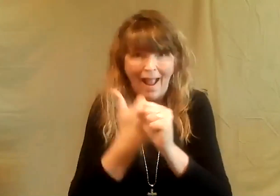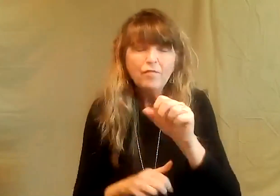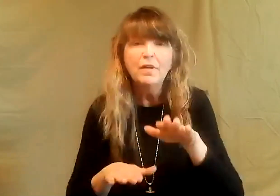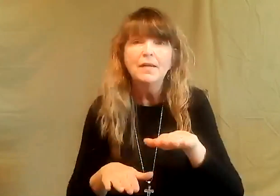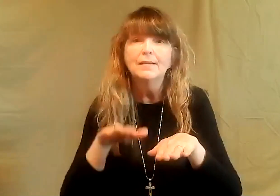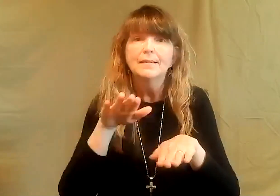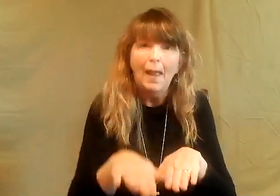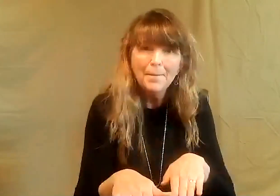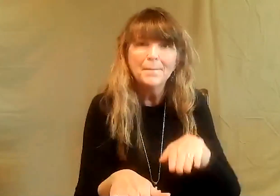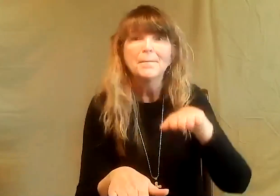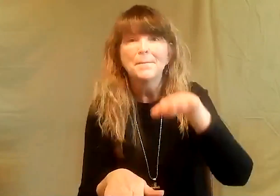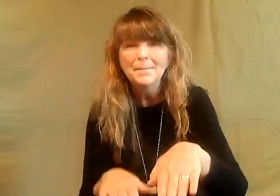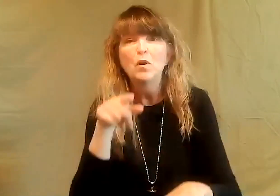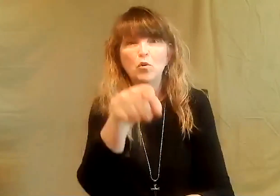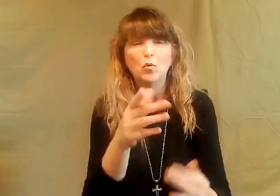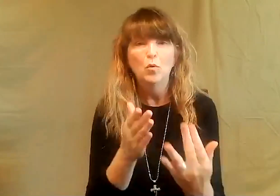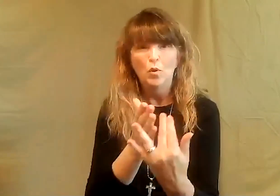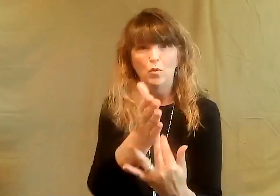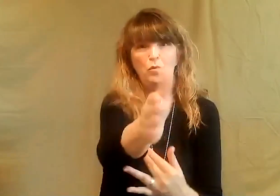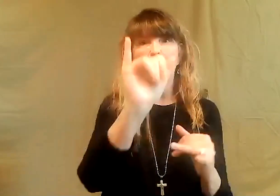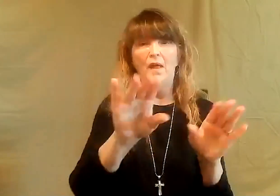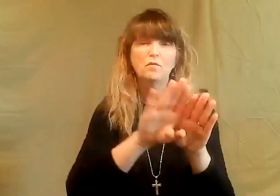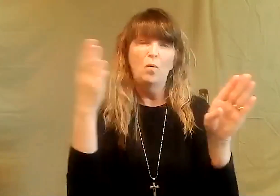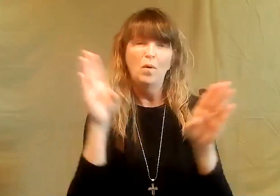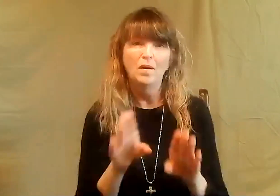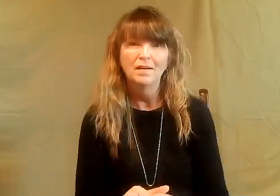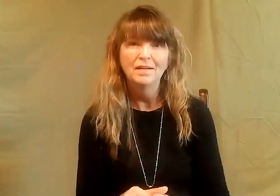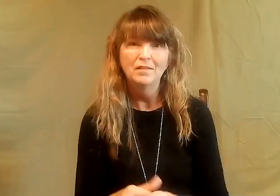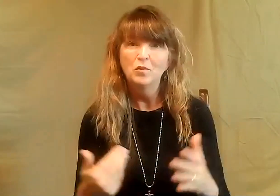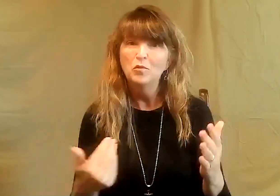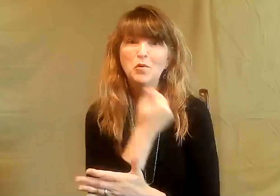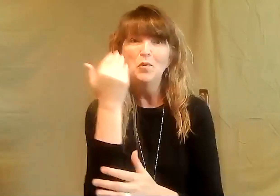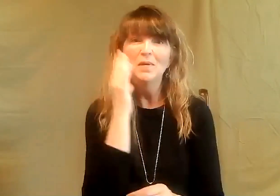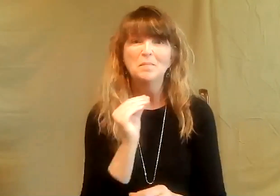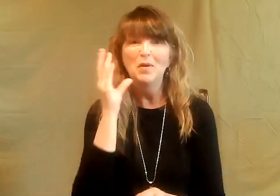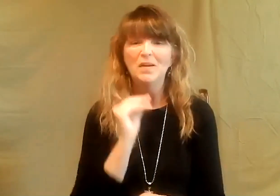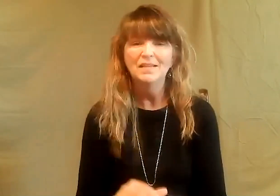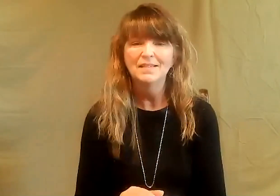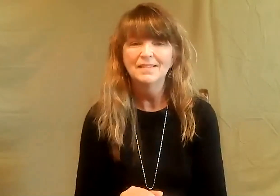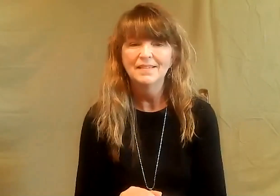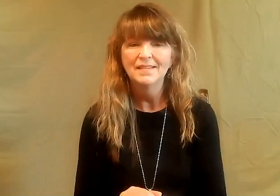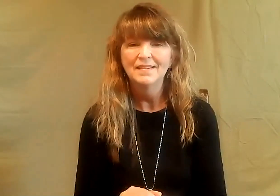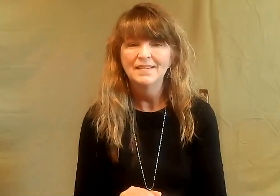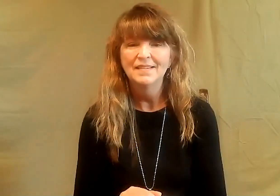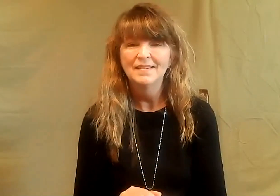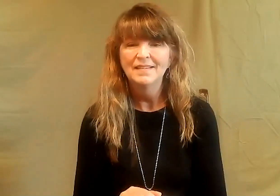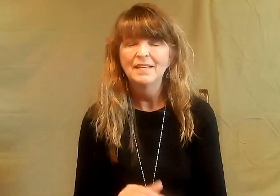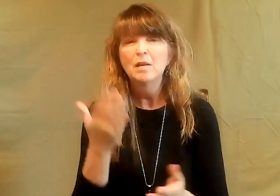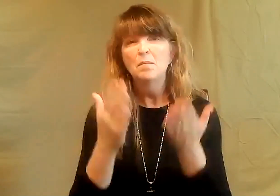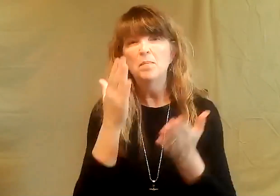and support you every step of the way as you move through that open door into whatever that new experience